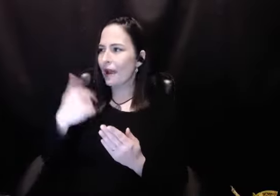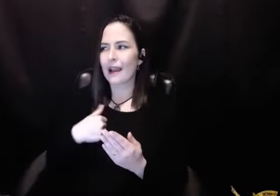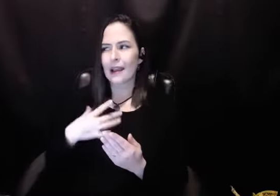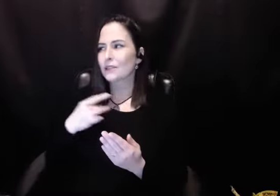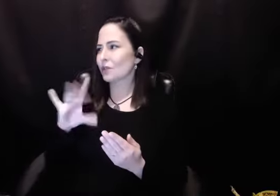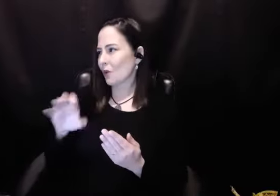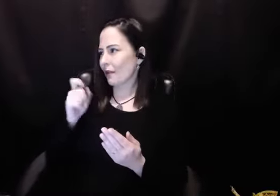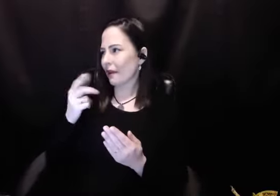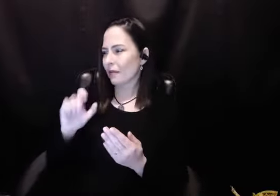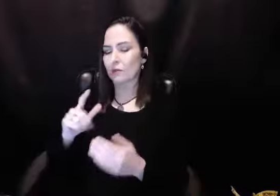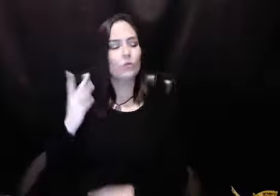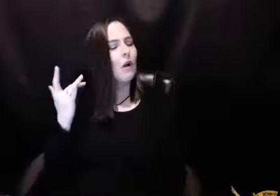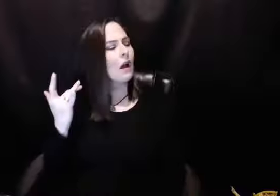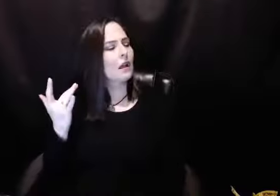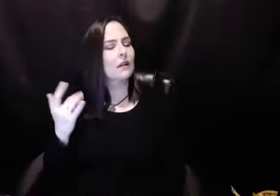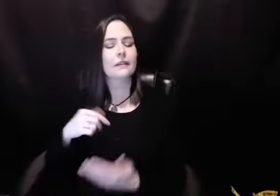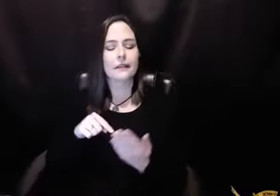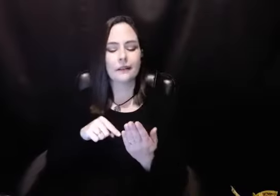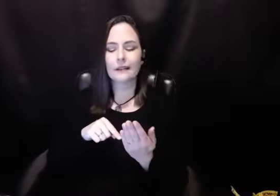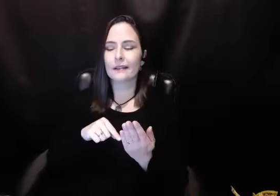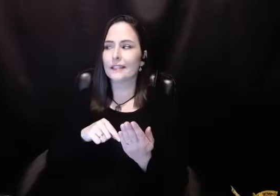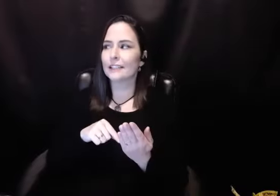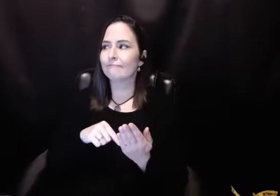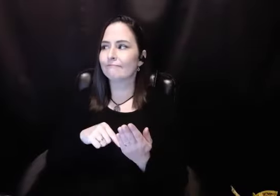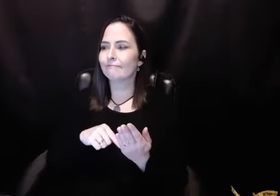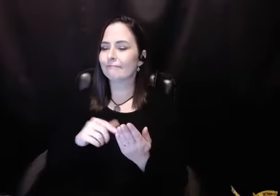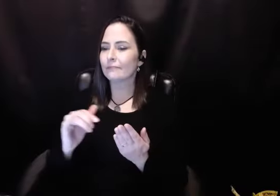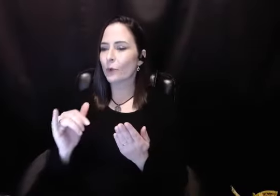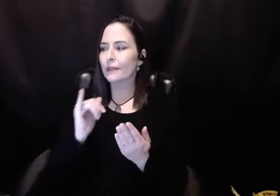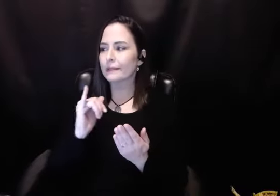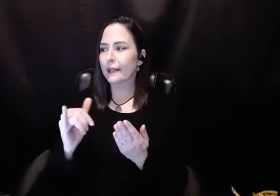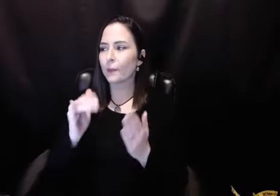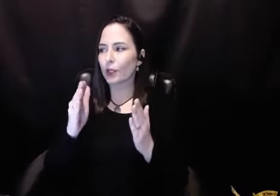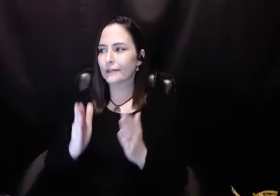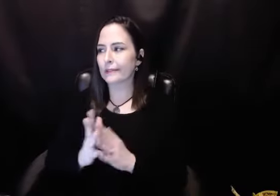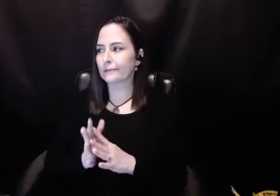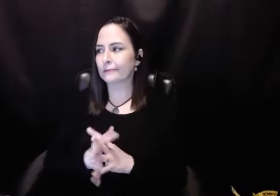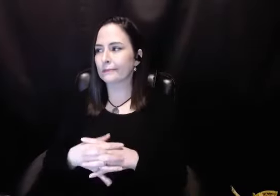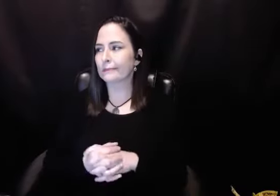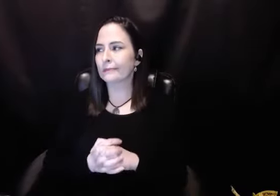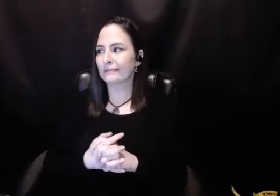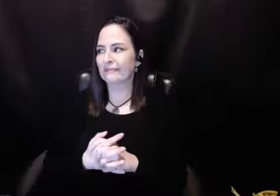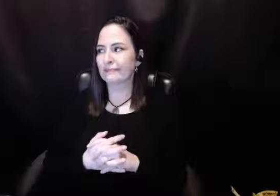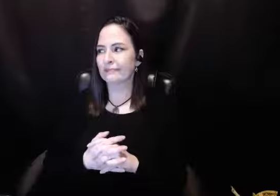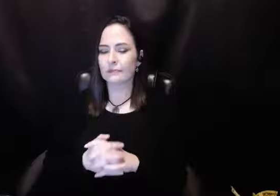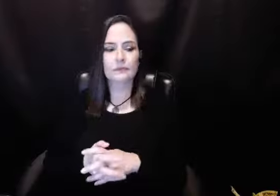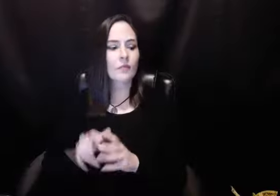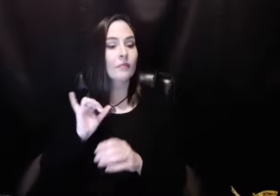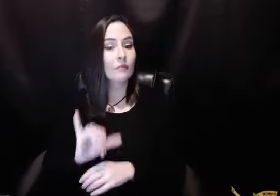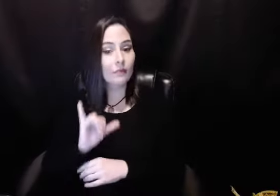said to J.D., I know why I don't like Ethel. And he said, why? And I said, I think we're